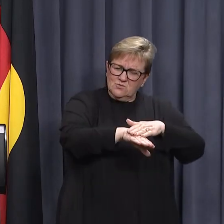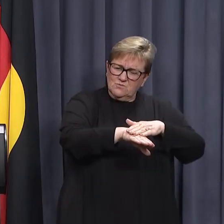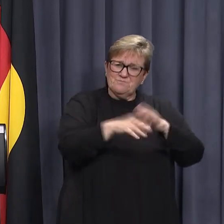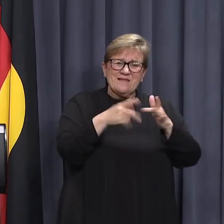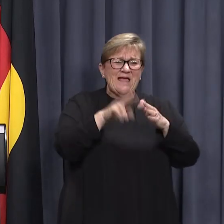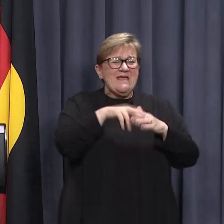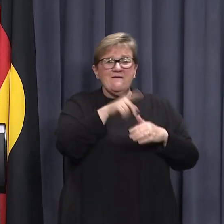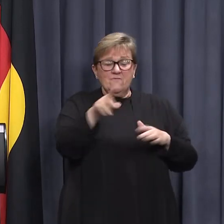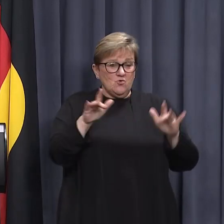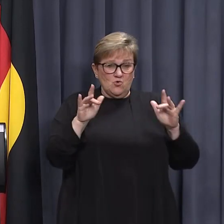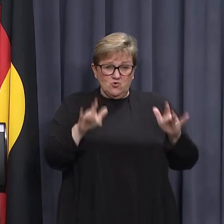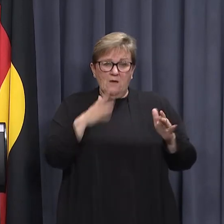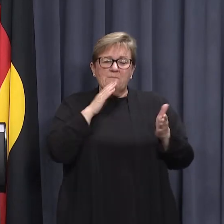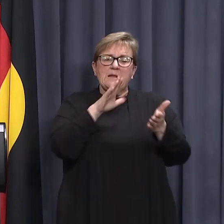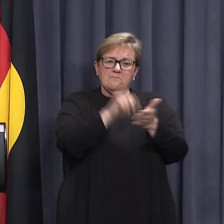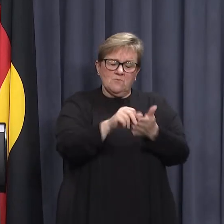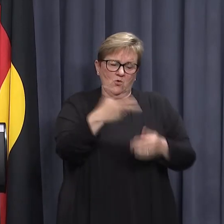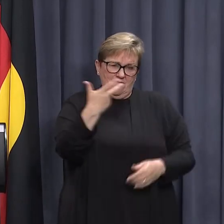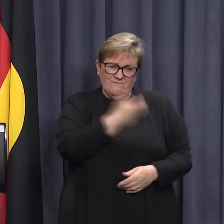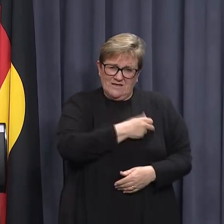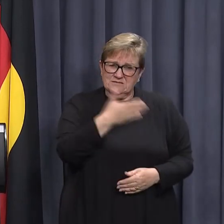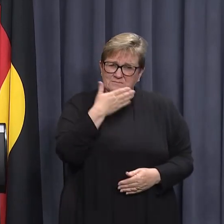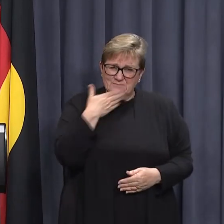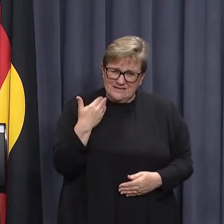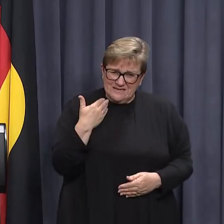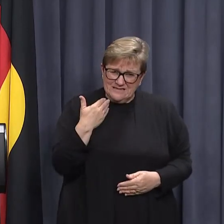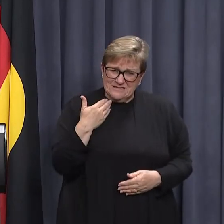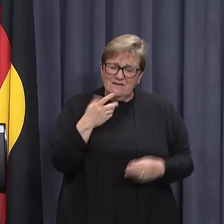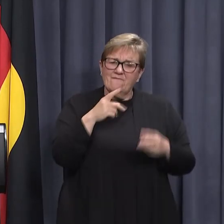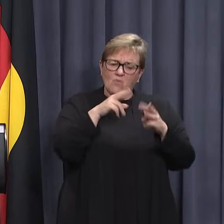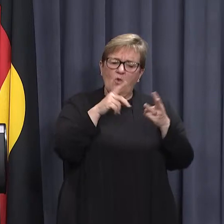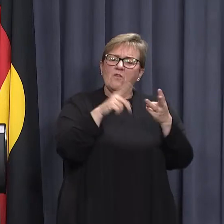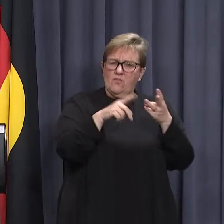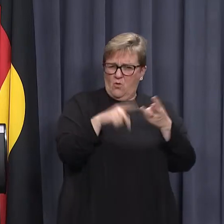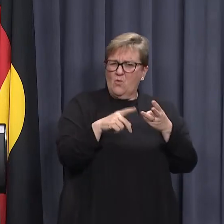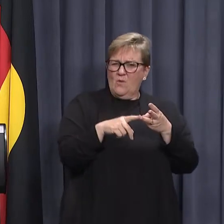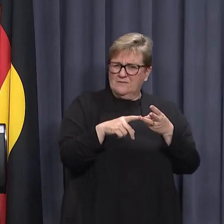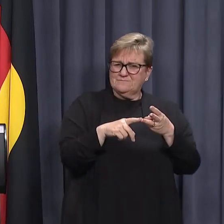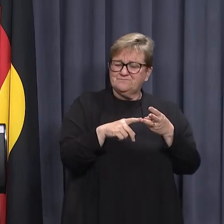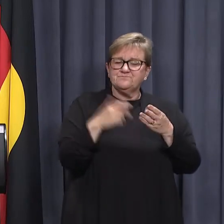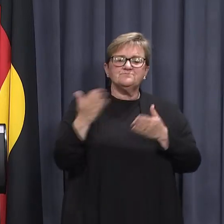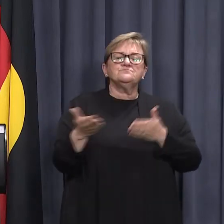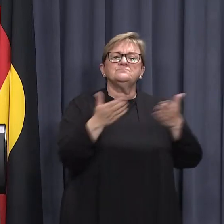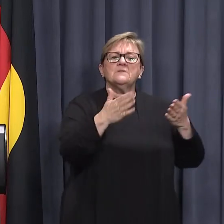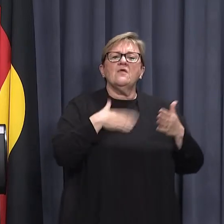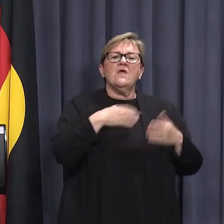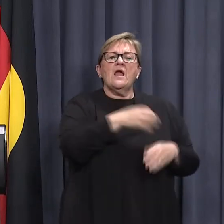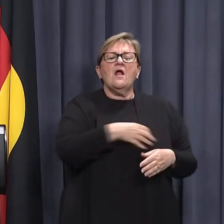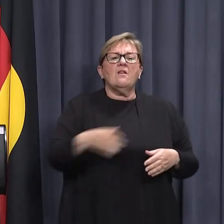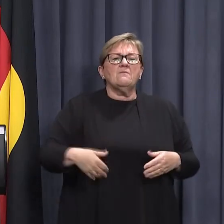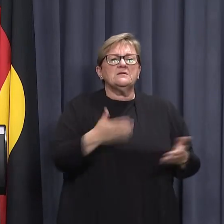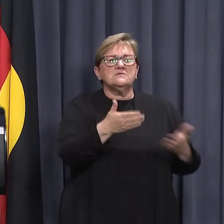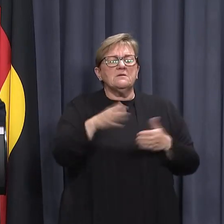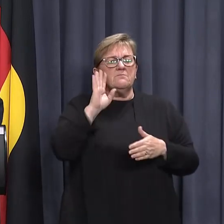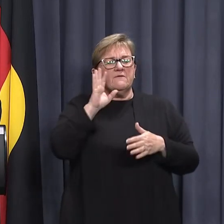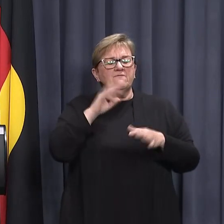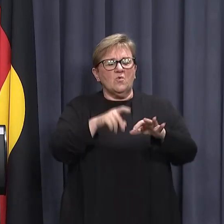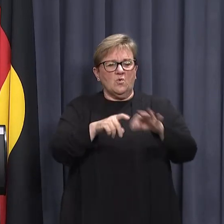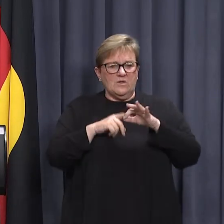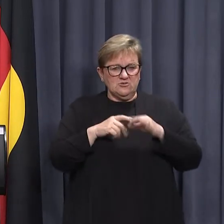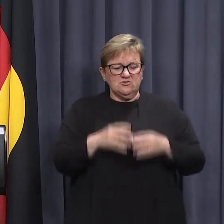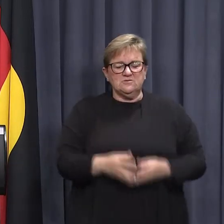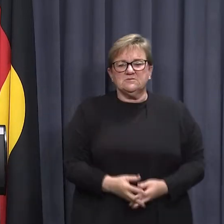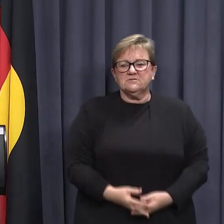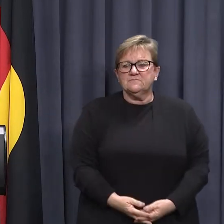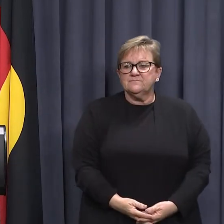If you haven't already, book in to get vaccinated, especially for your third dose. I'll now hand over to the Health Minister before taking some